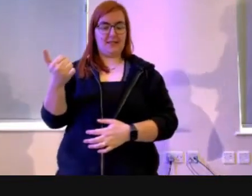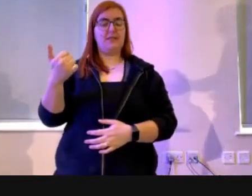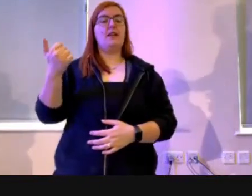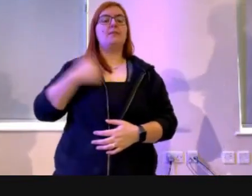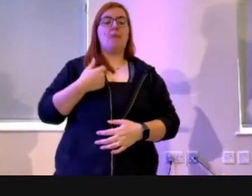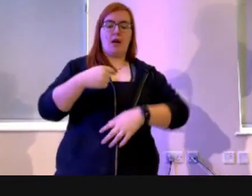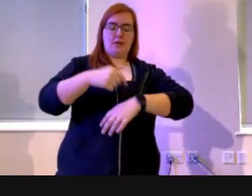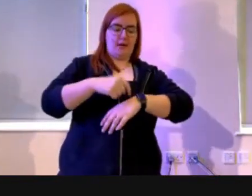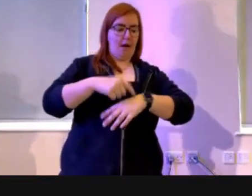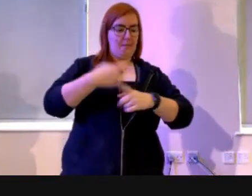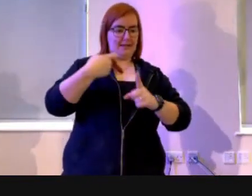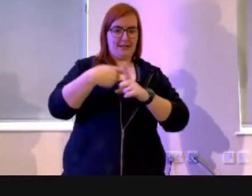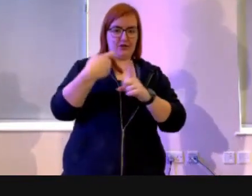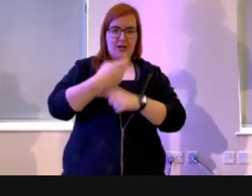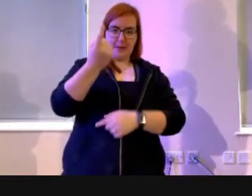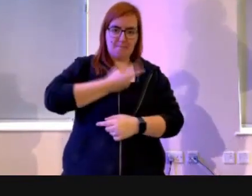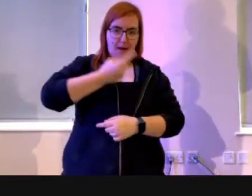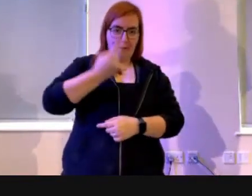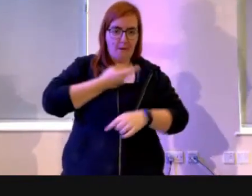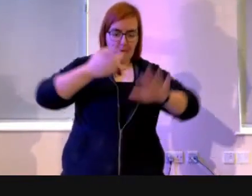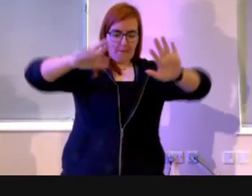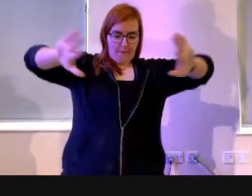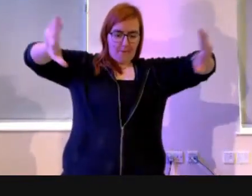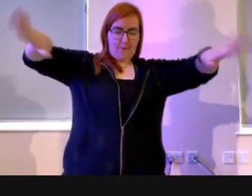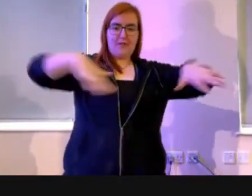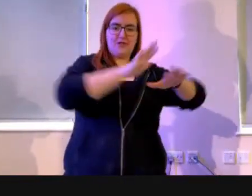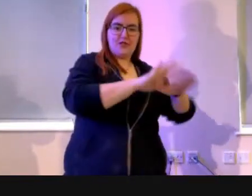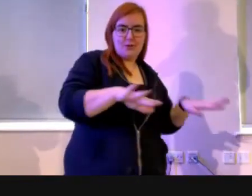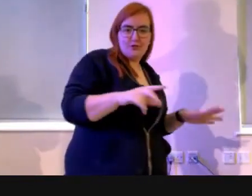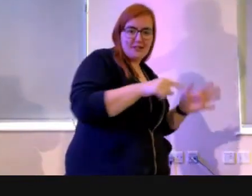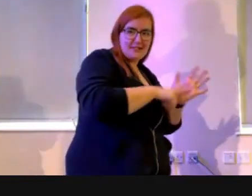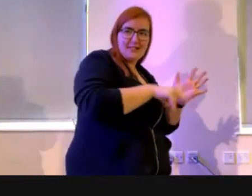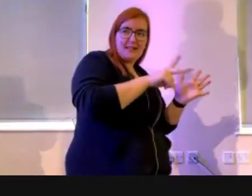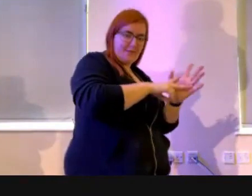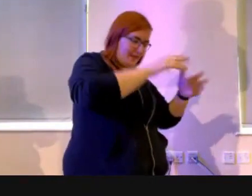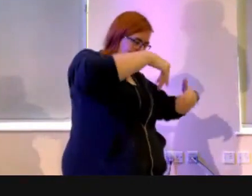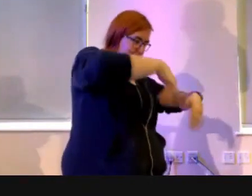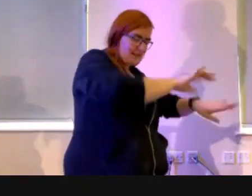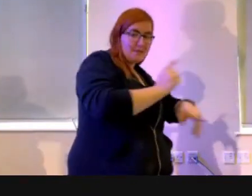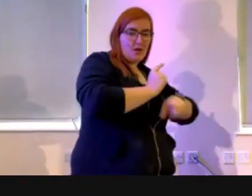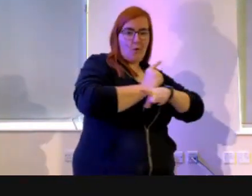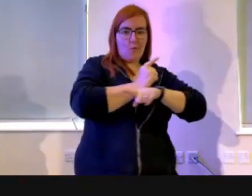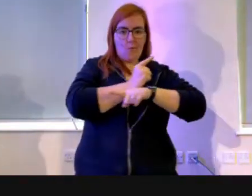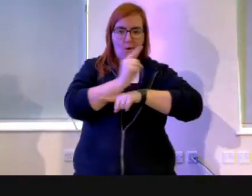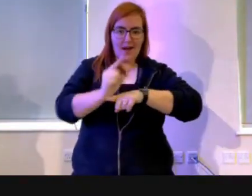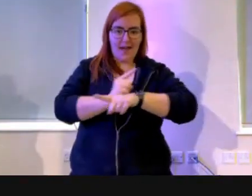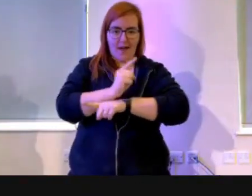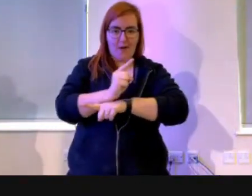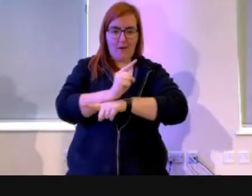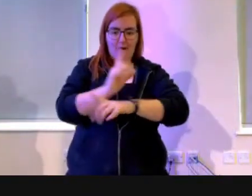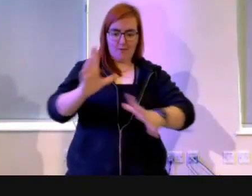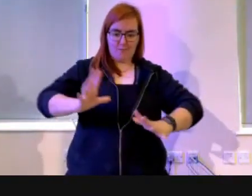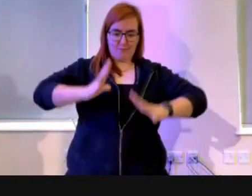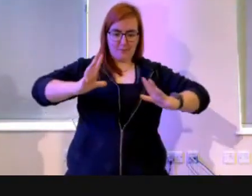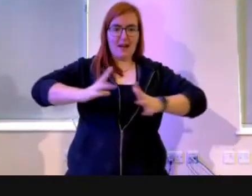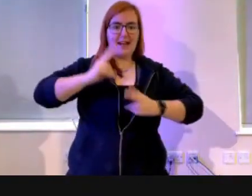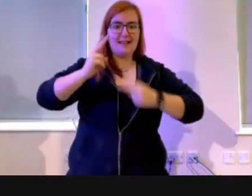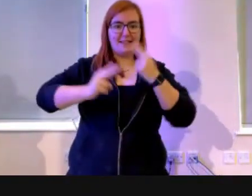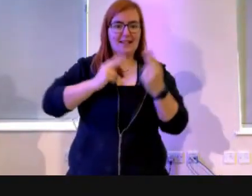the kitchen on my own. The kids are watching TV, and I can spend that hour getting the meal prepared. And I do recipes and all